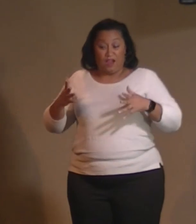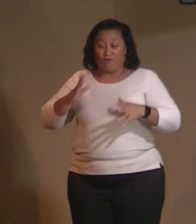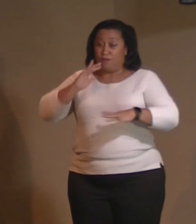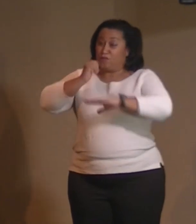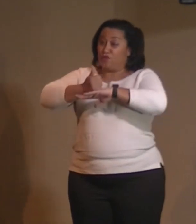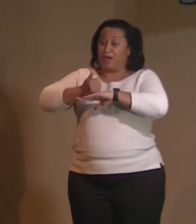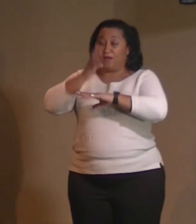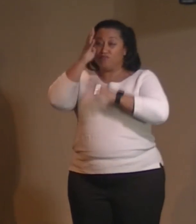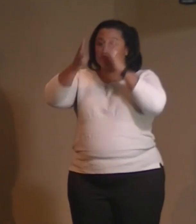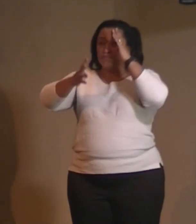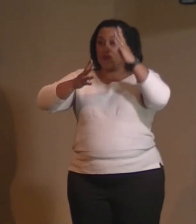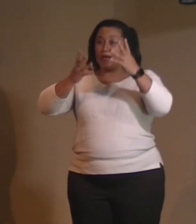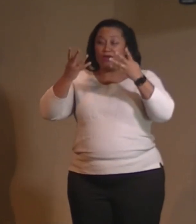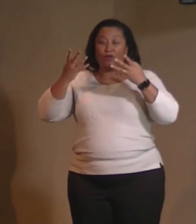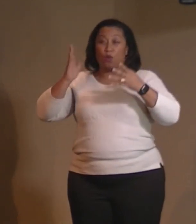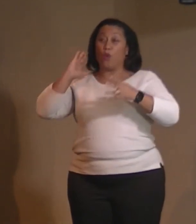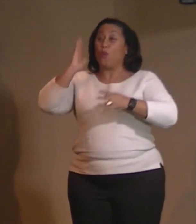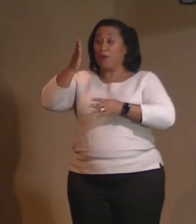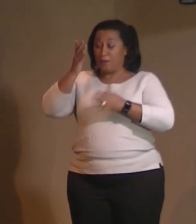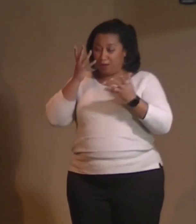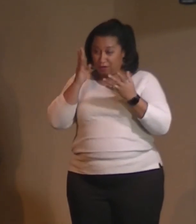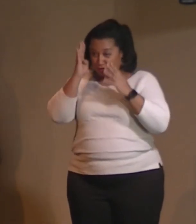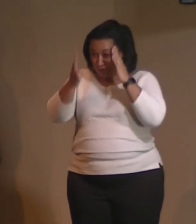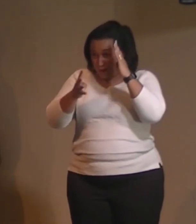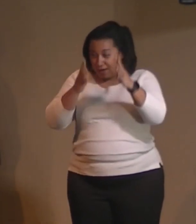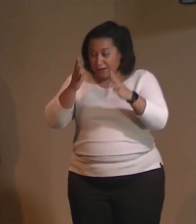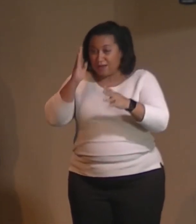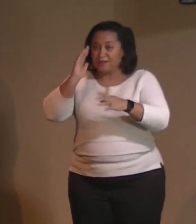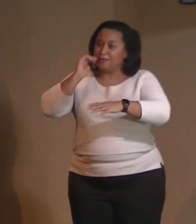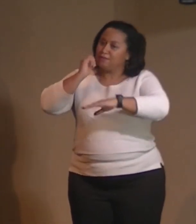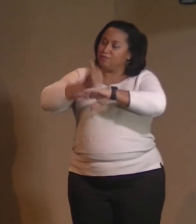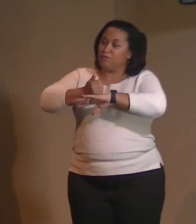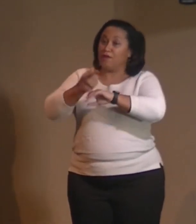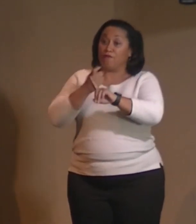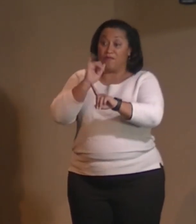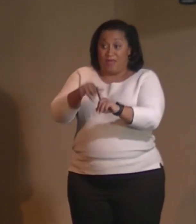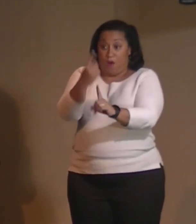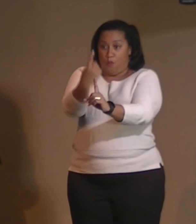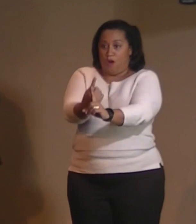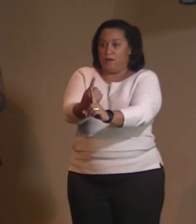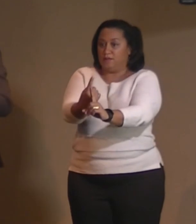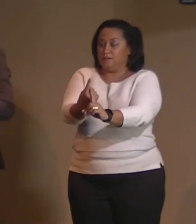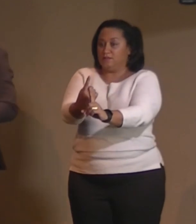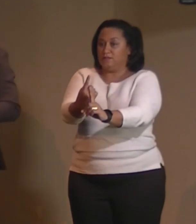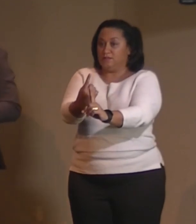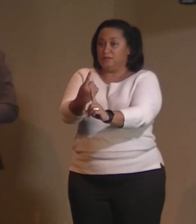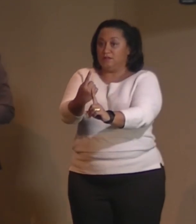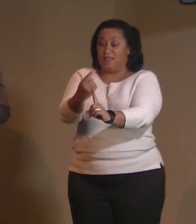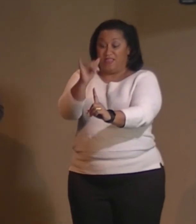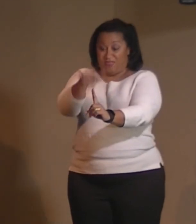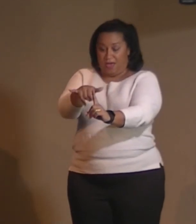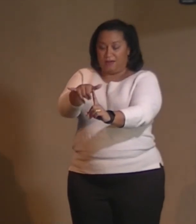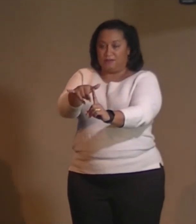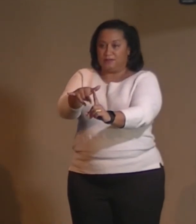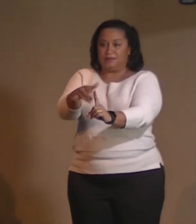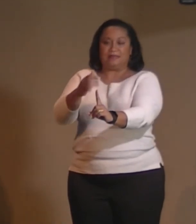or ever will be created is manifested from that one. What it is, I am.